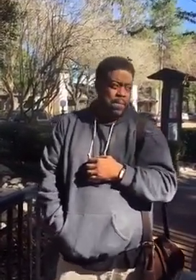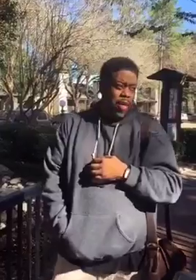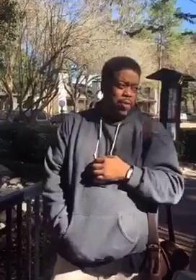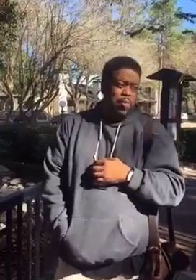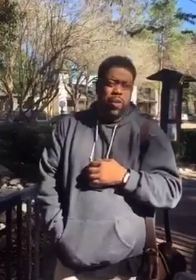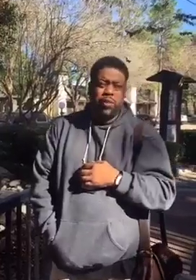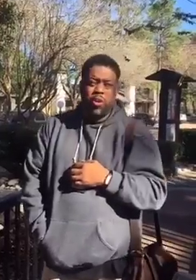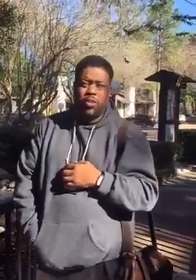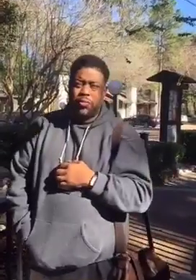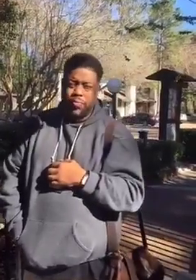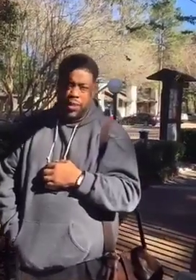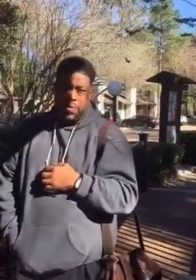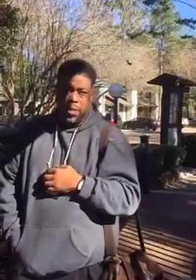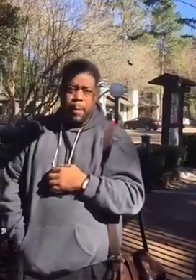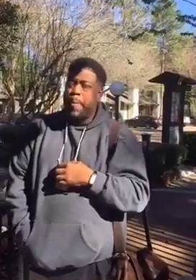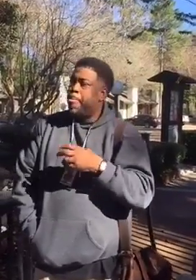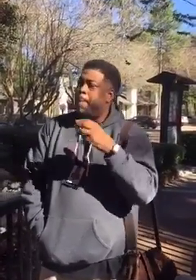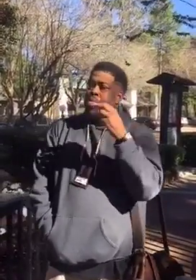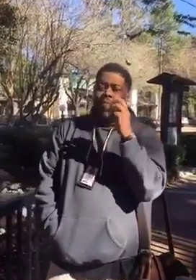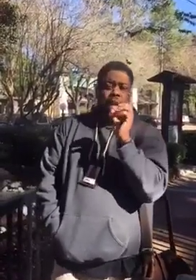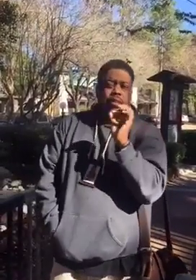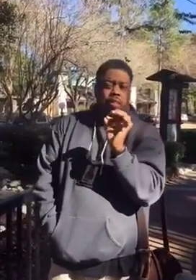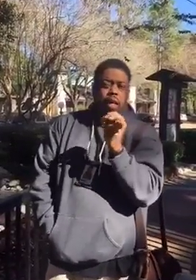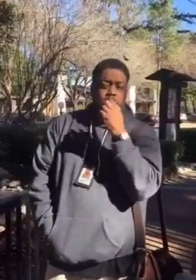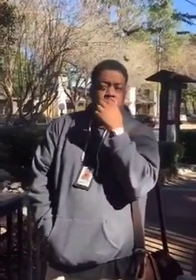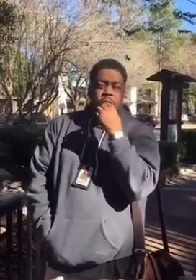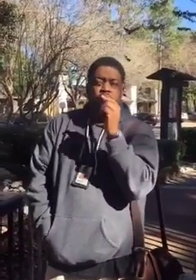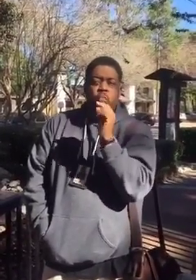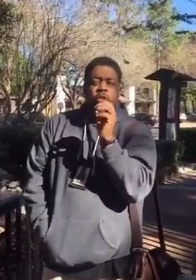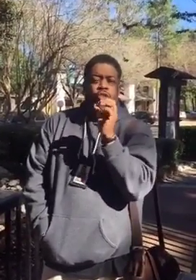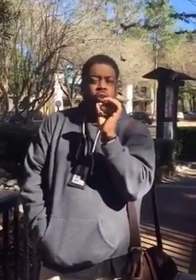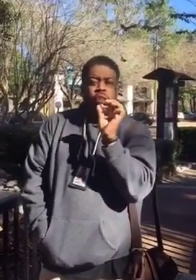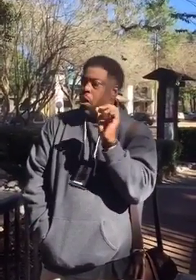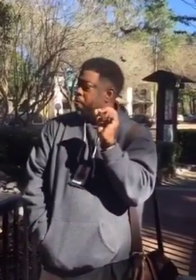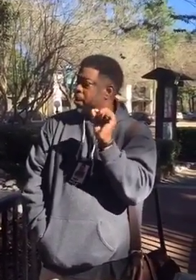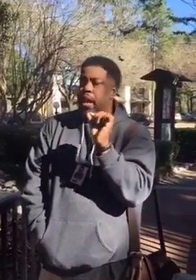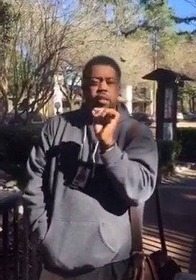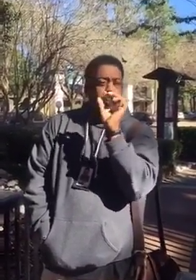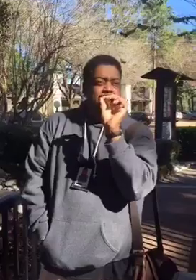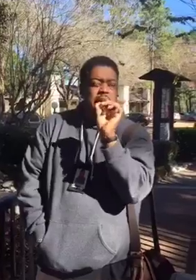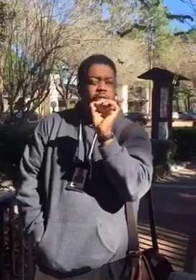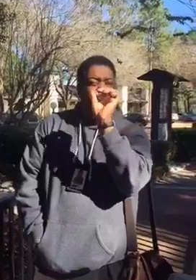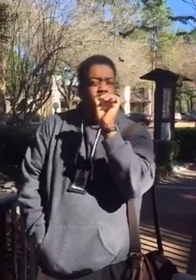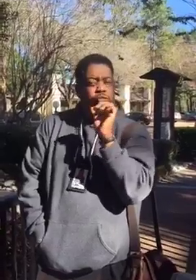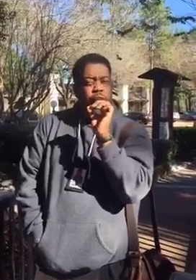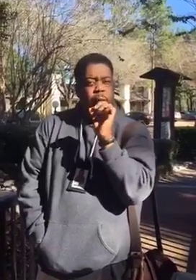that the people are getting some hearts and stuff like that. But that's the thing. You want your small beginning to feed you like a tree,